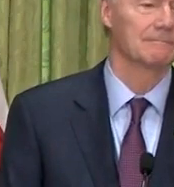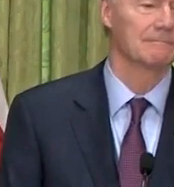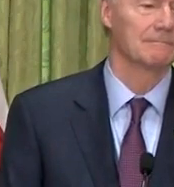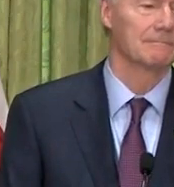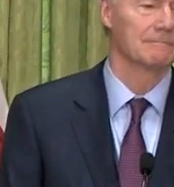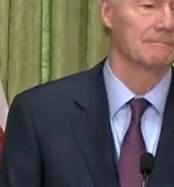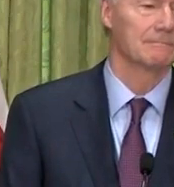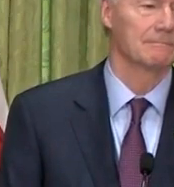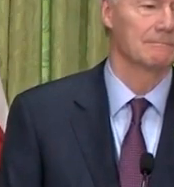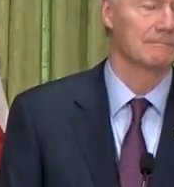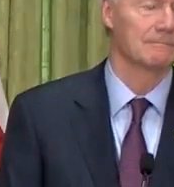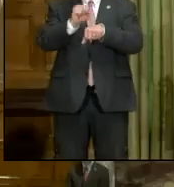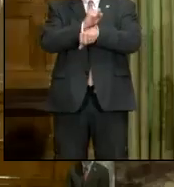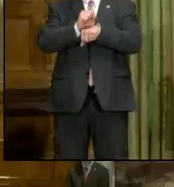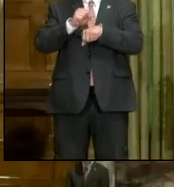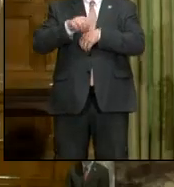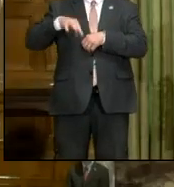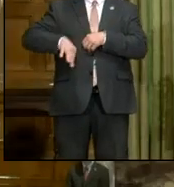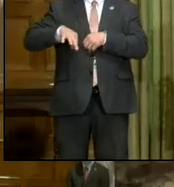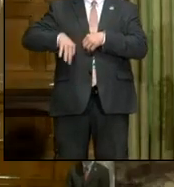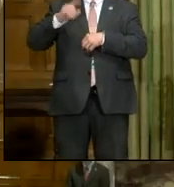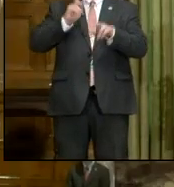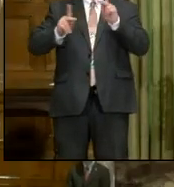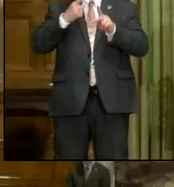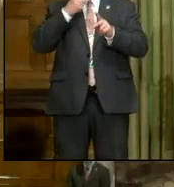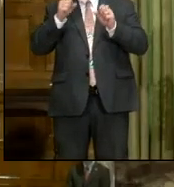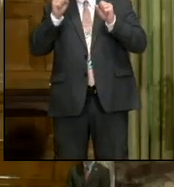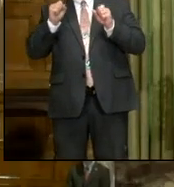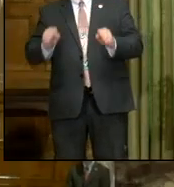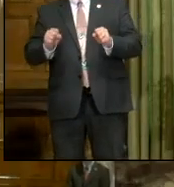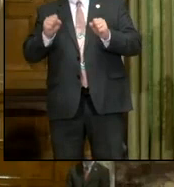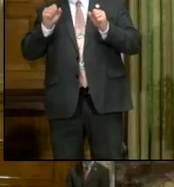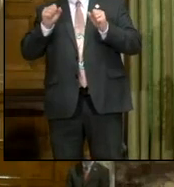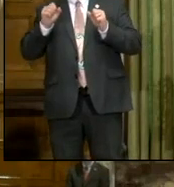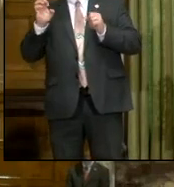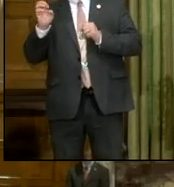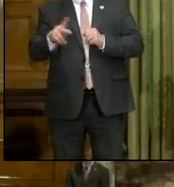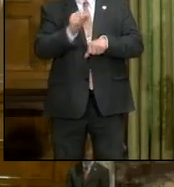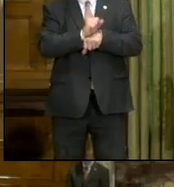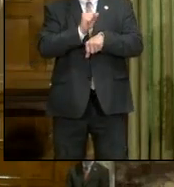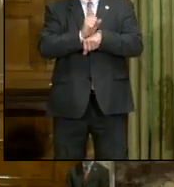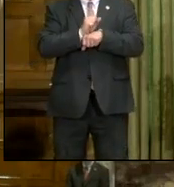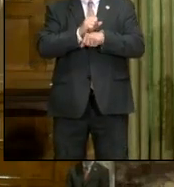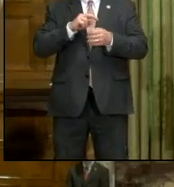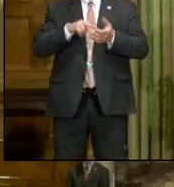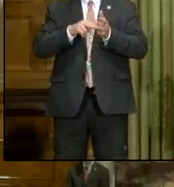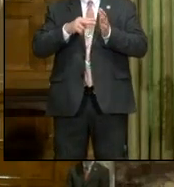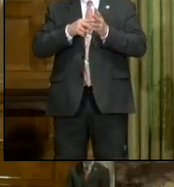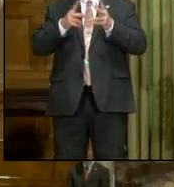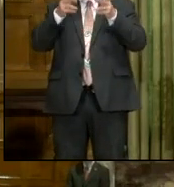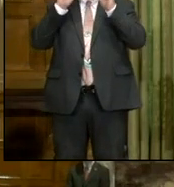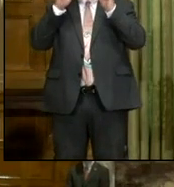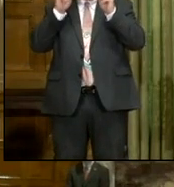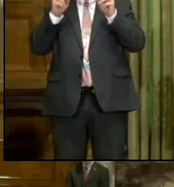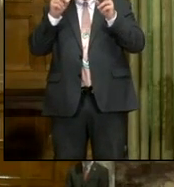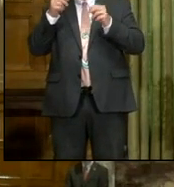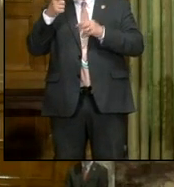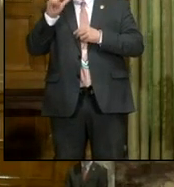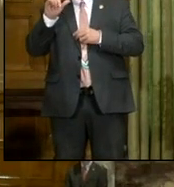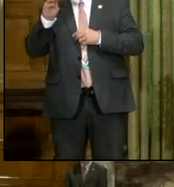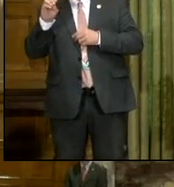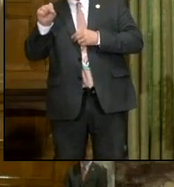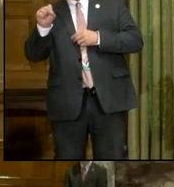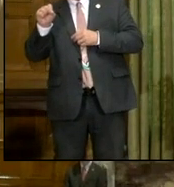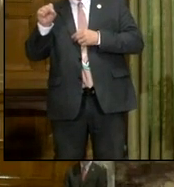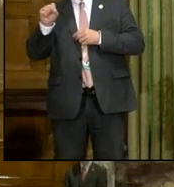wondering about unemployment benefits for folks who could possibly return to work. You're talking about opening salons and gyms within